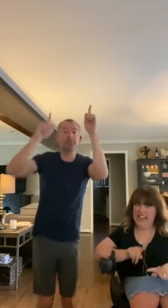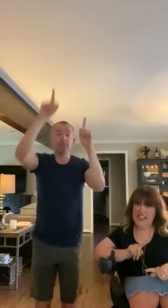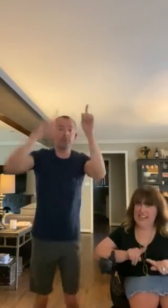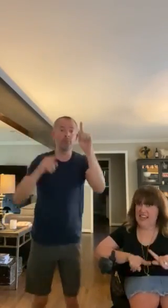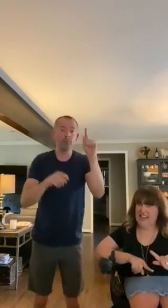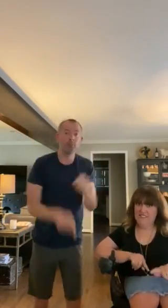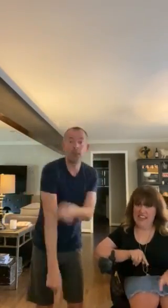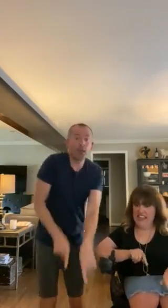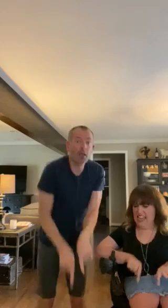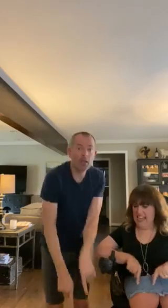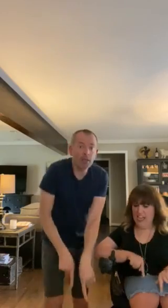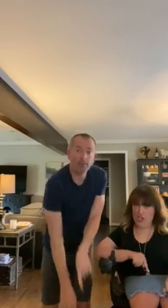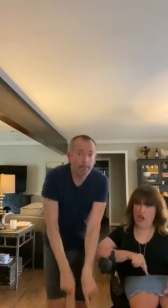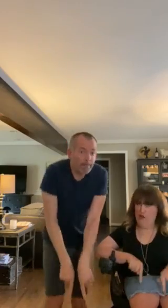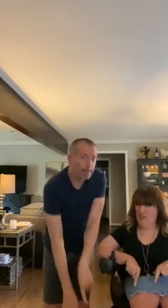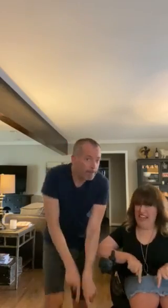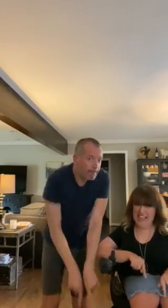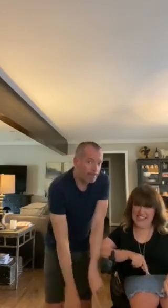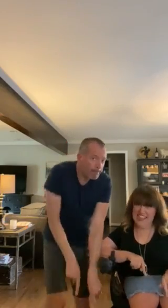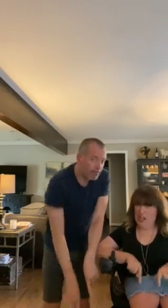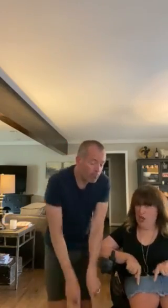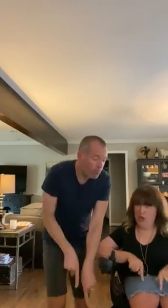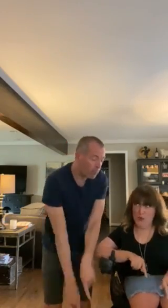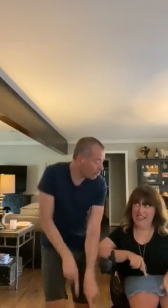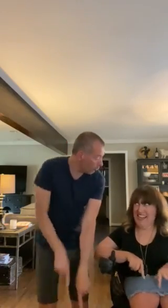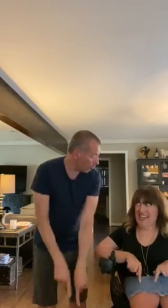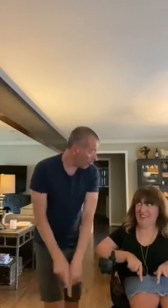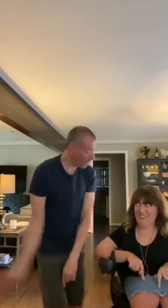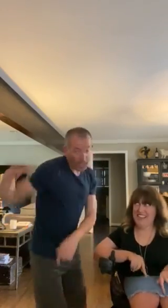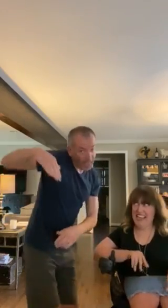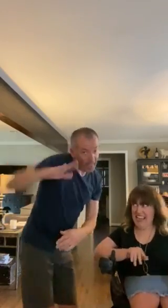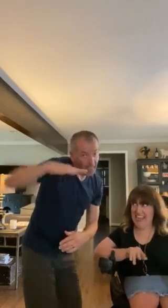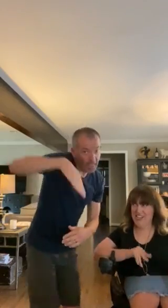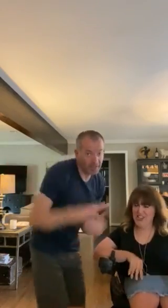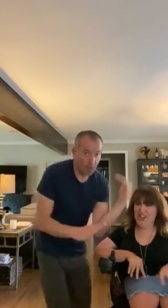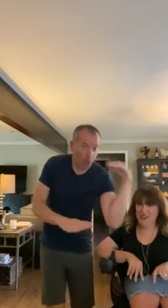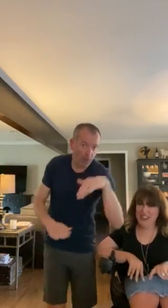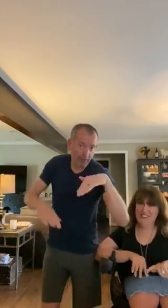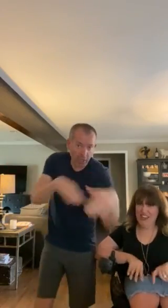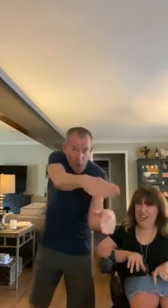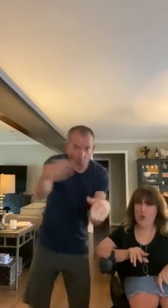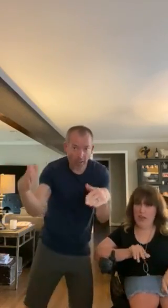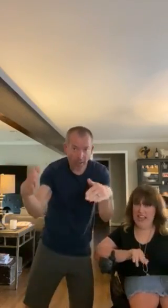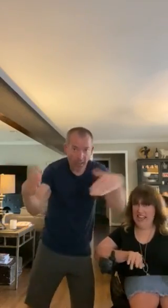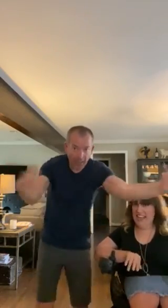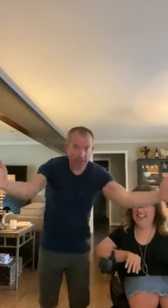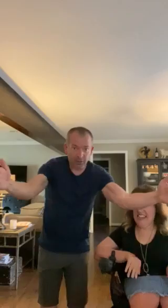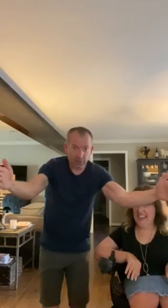enough Ain't no valley low enough Ain't no valley low enough